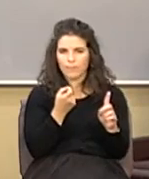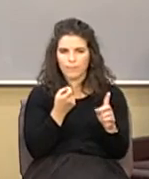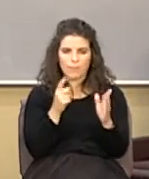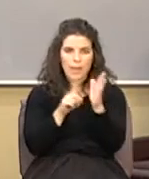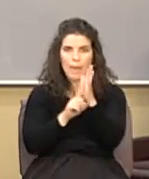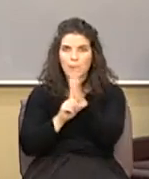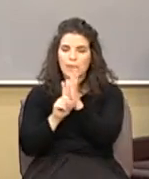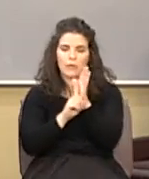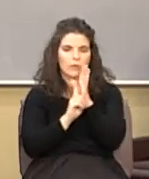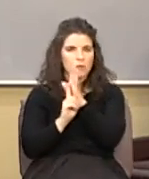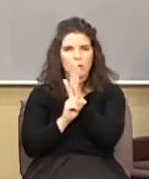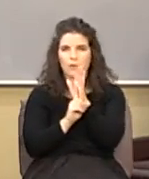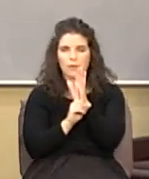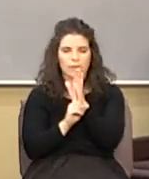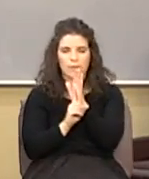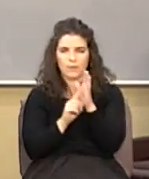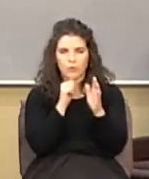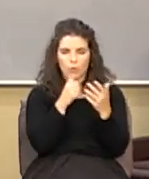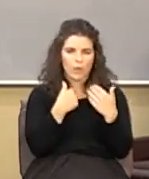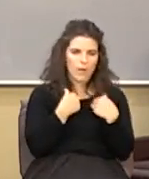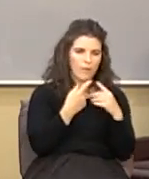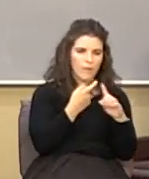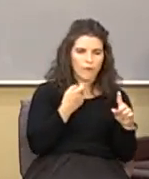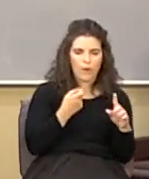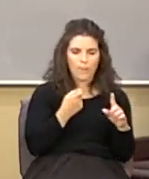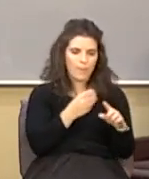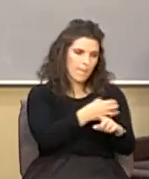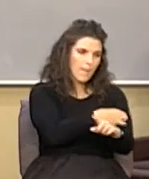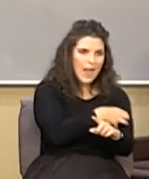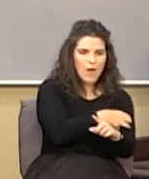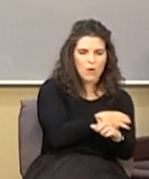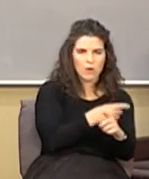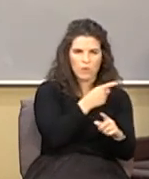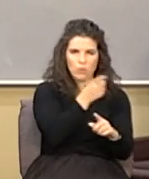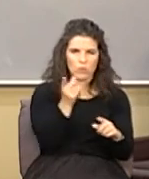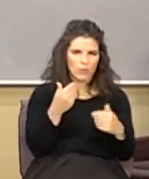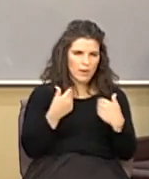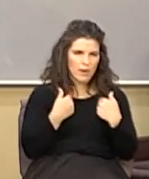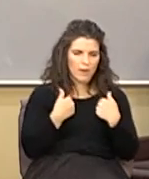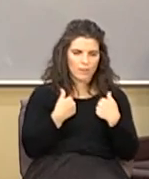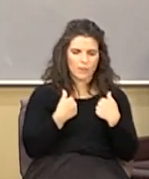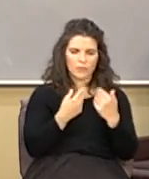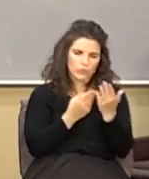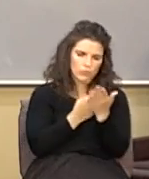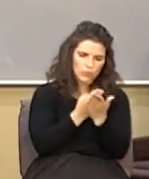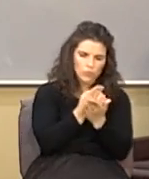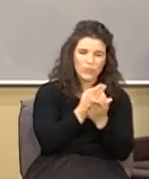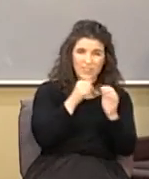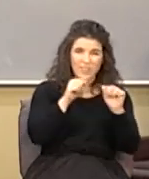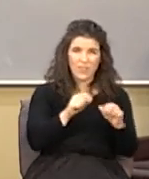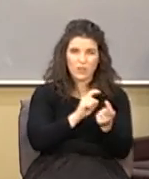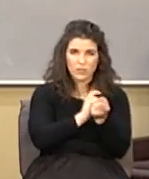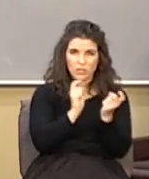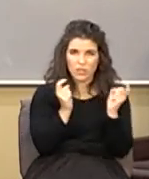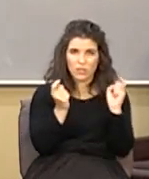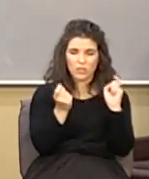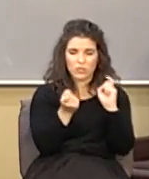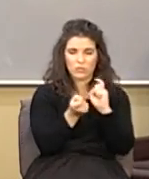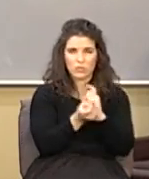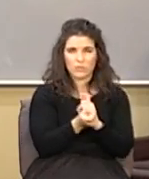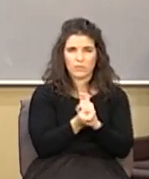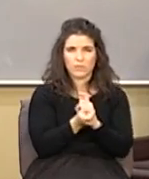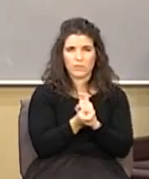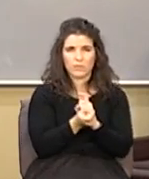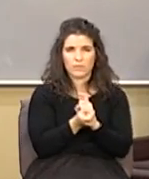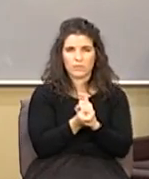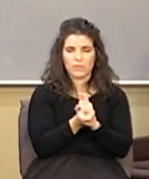popularity you don't get that out of your prowess you get that the truth of who you all those things change change